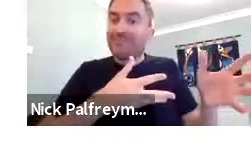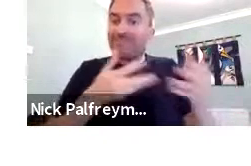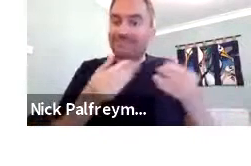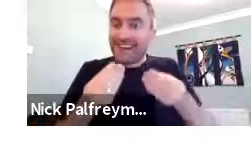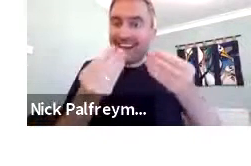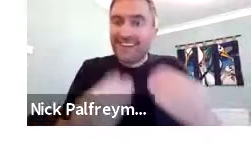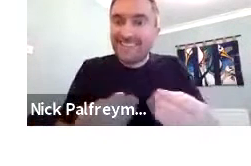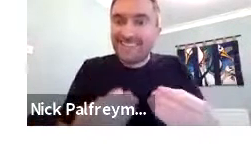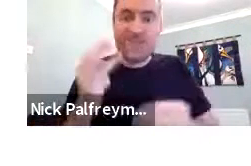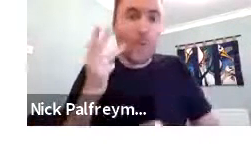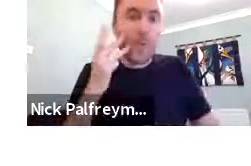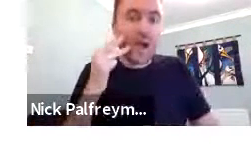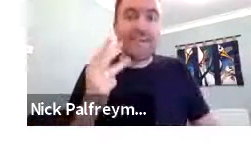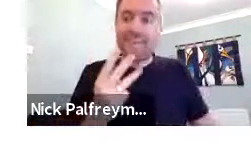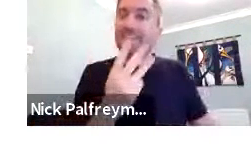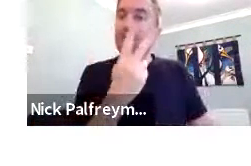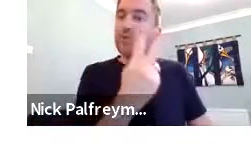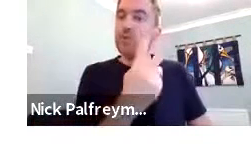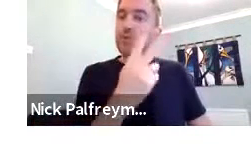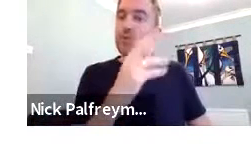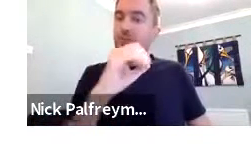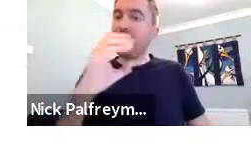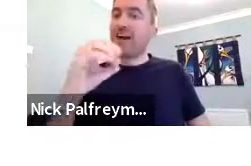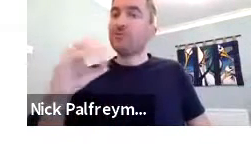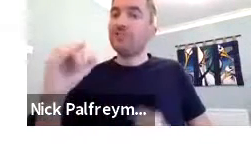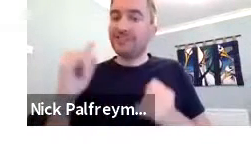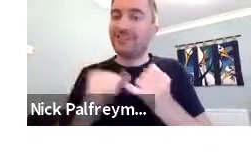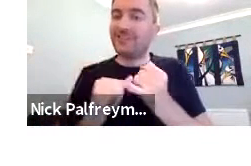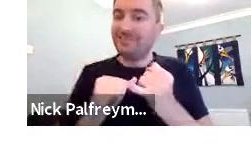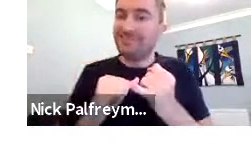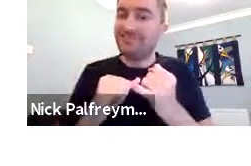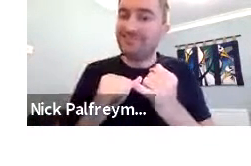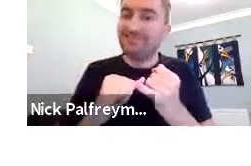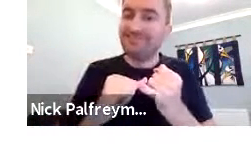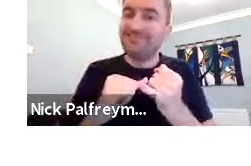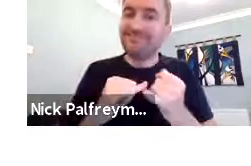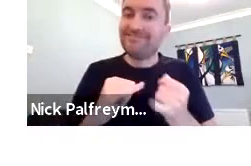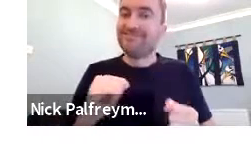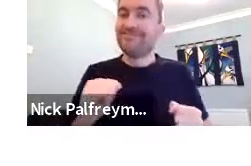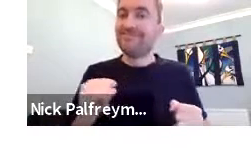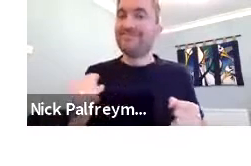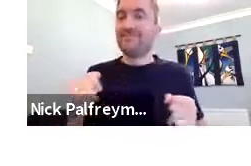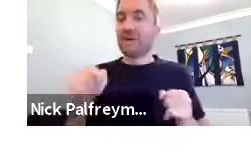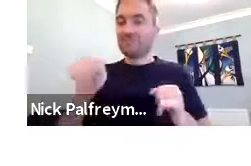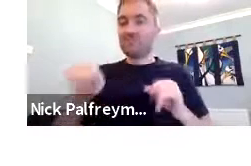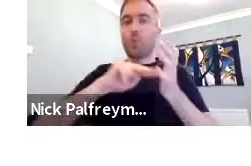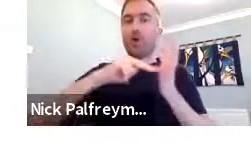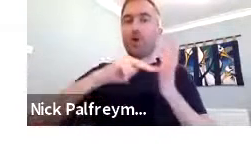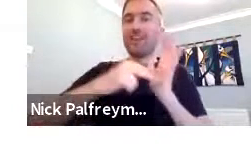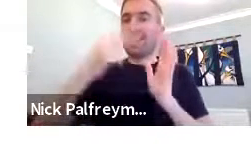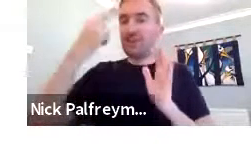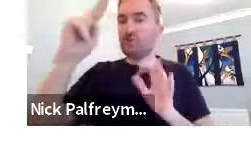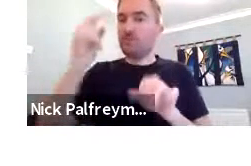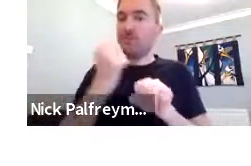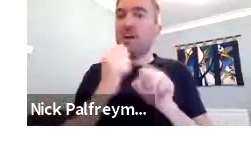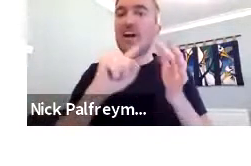So the name Bisindo was given to the language in 2000s